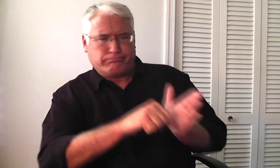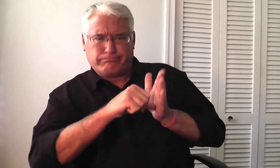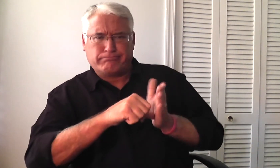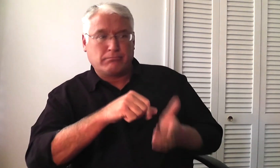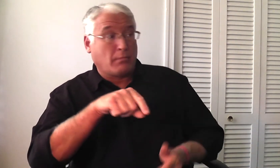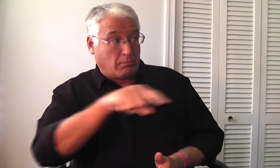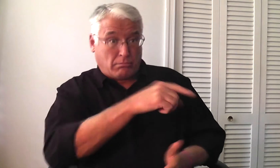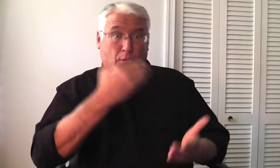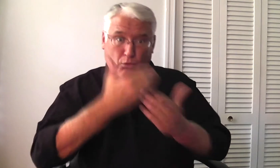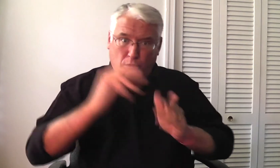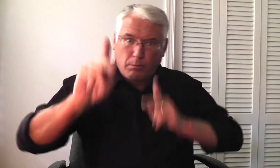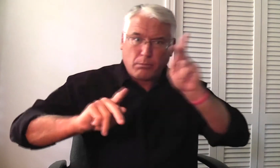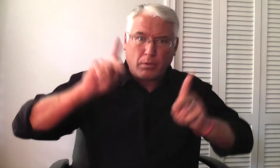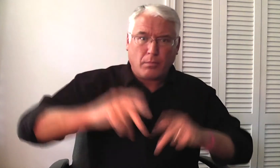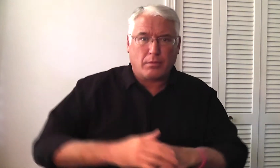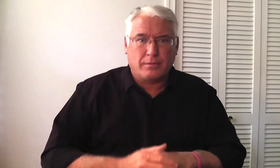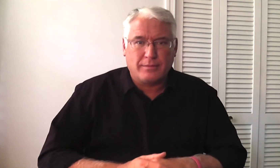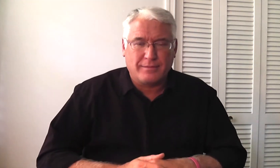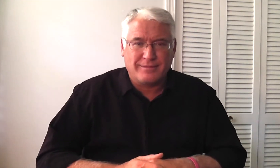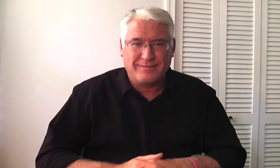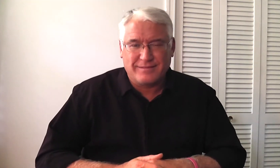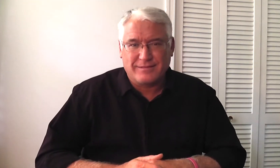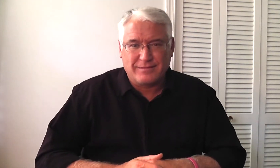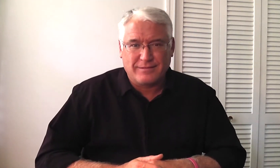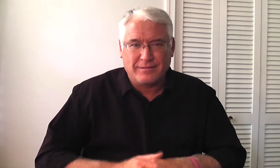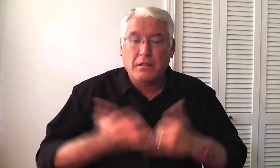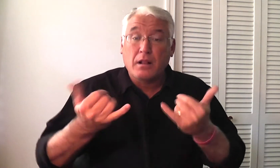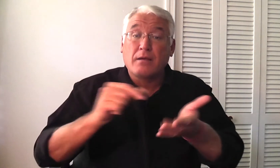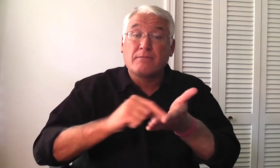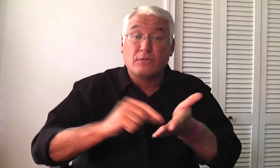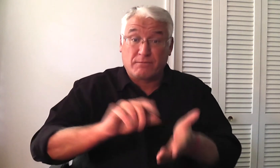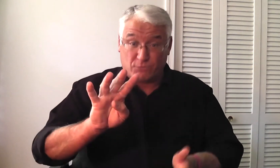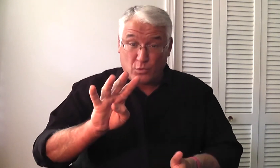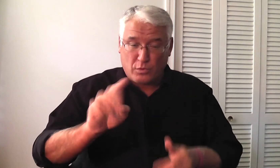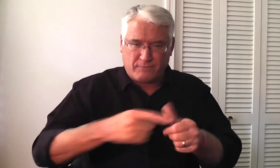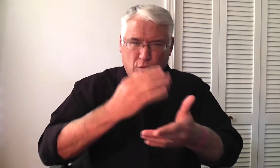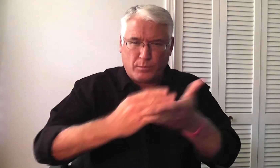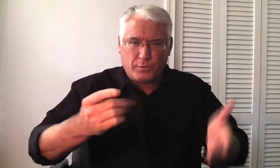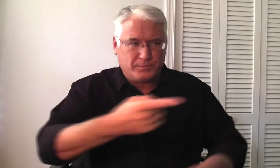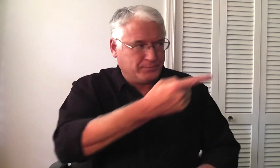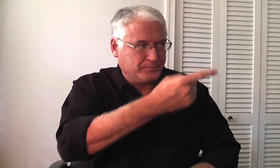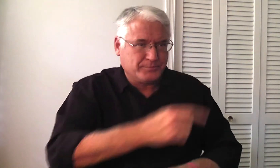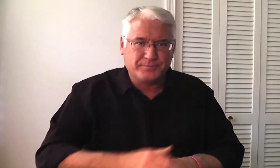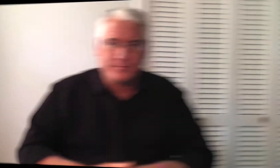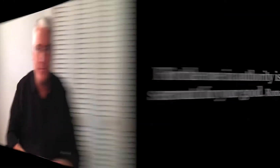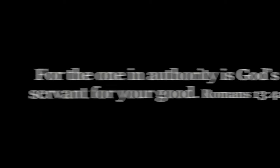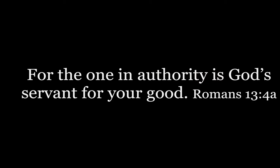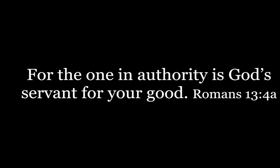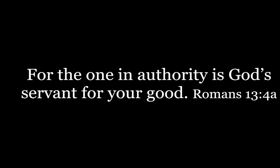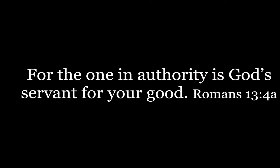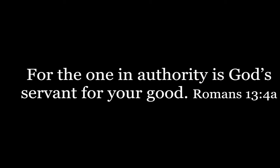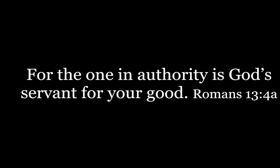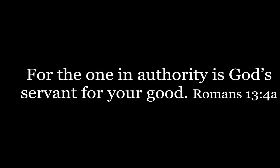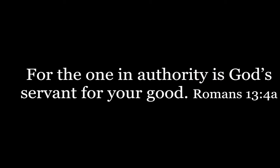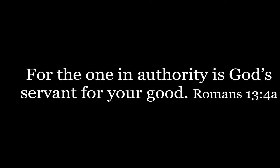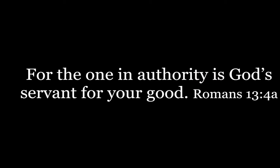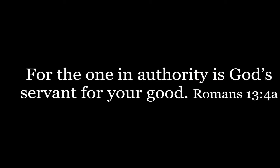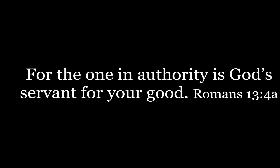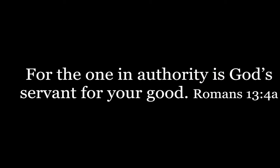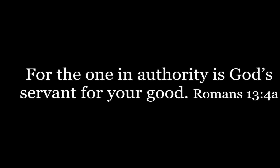and they're going to be impressed that we are Christians. Let's look at verse 4a. For the one